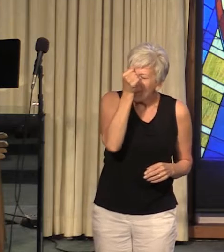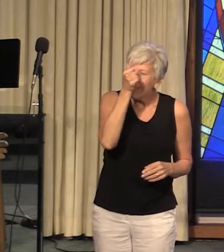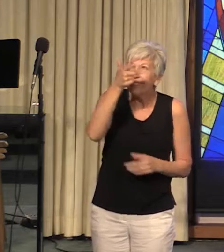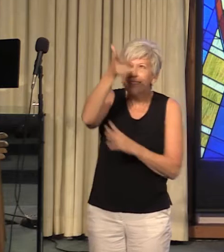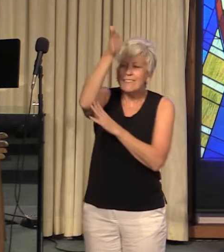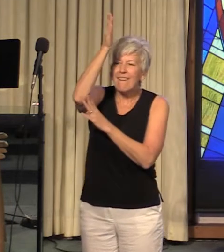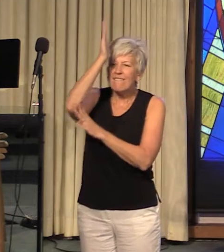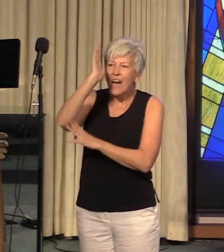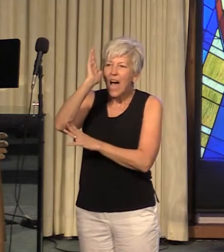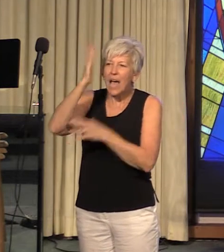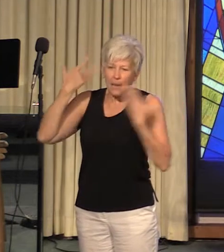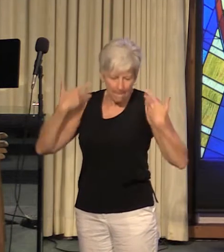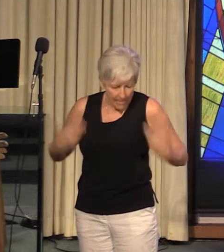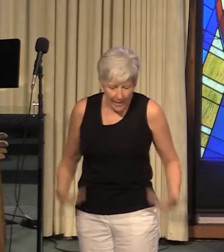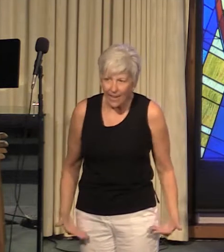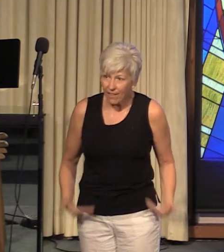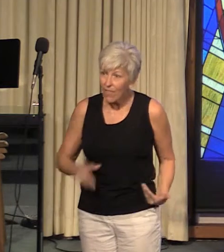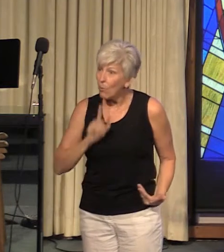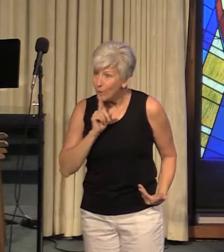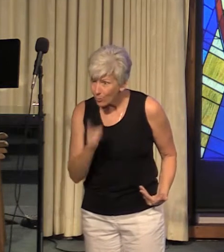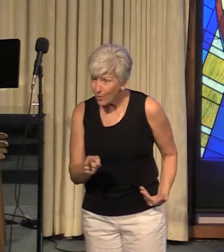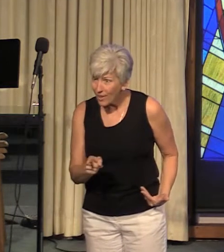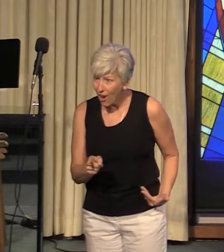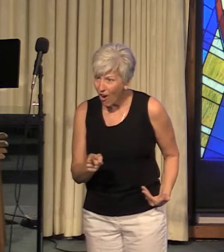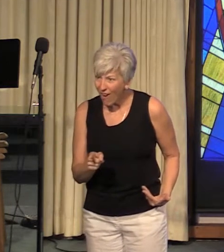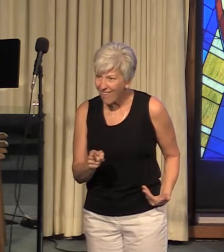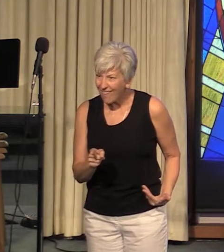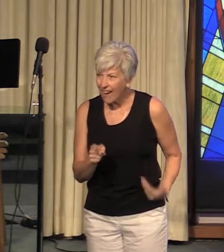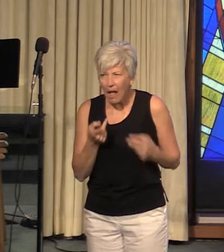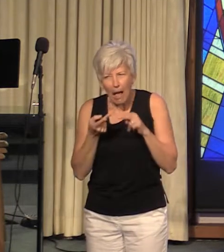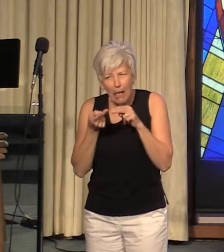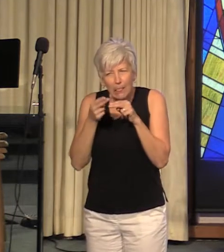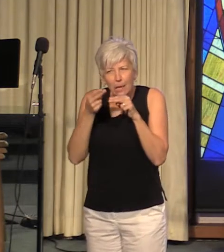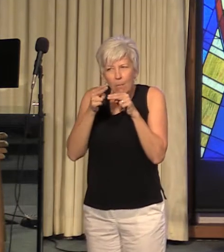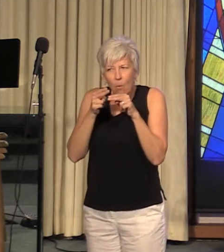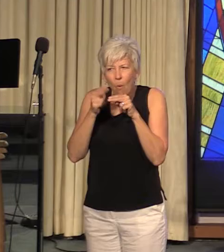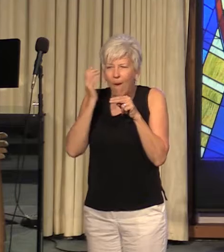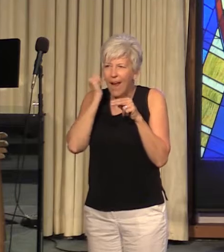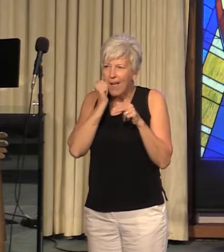every day, a little more every day.